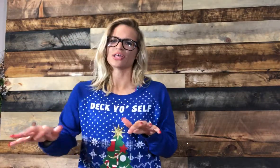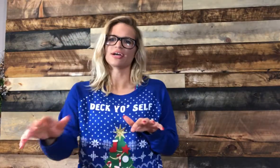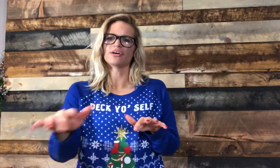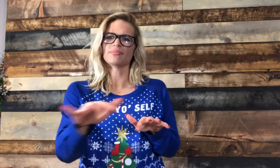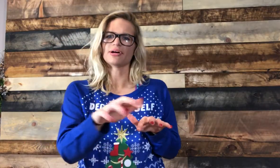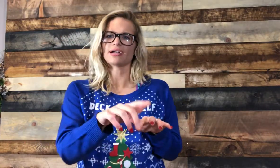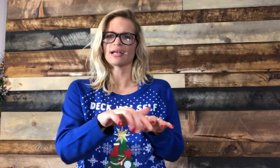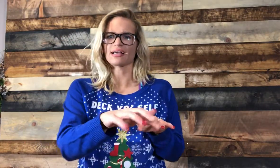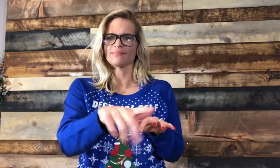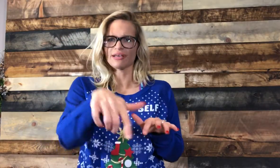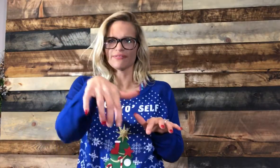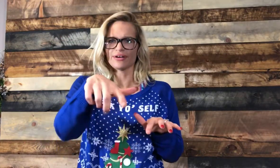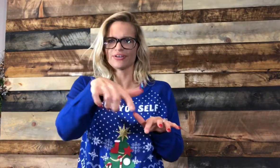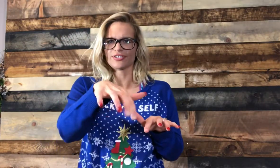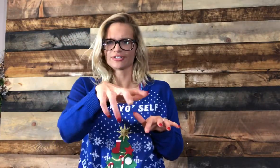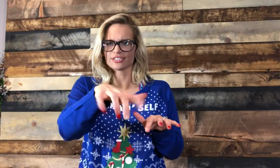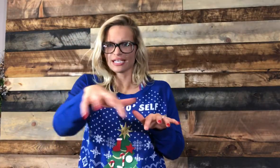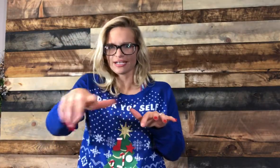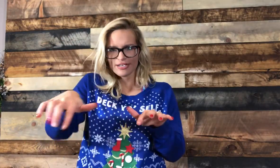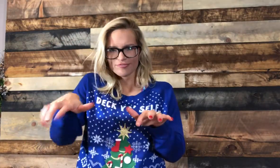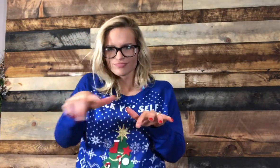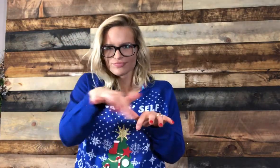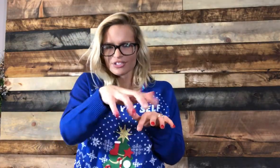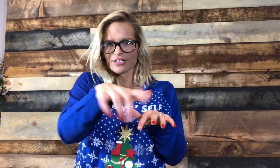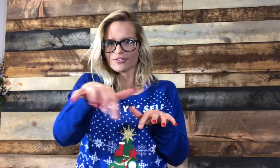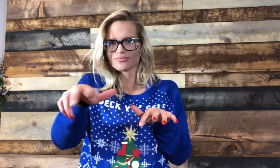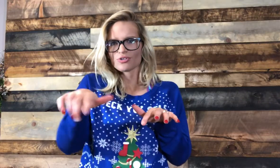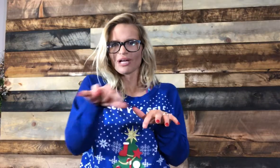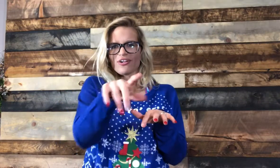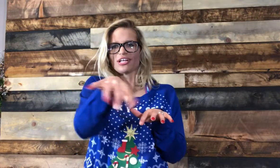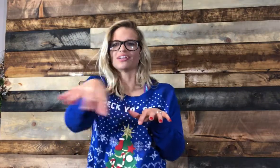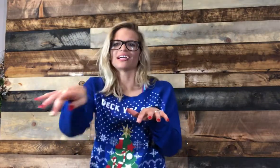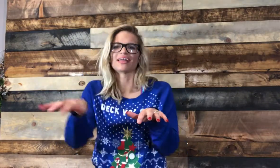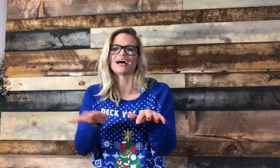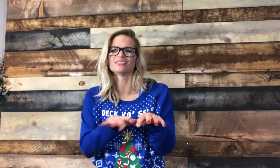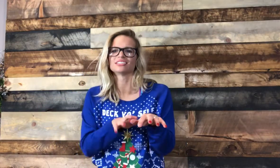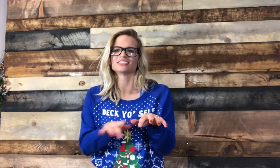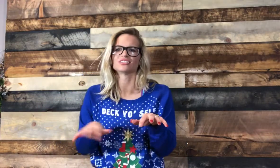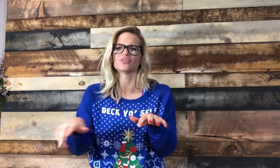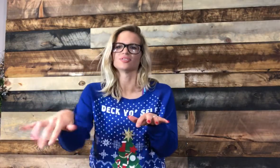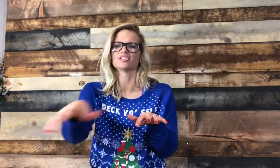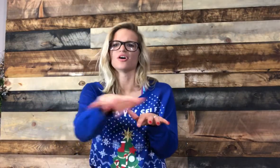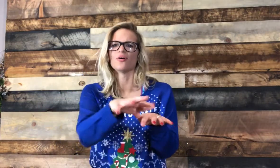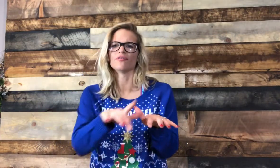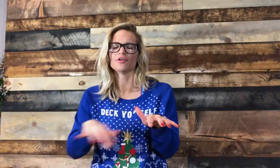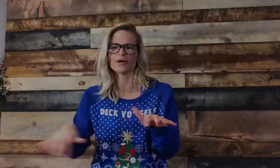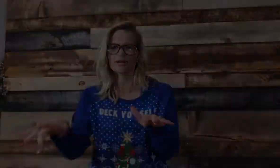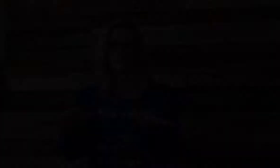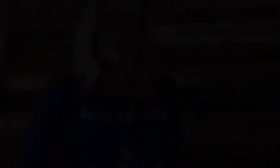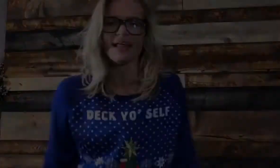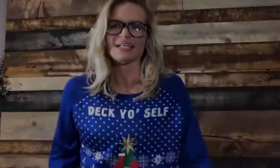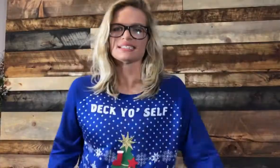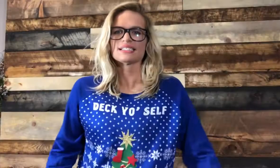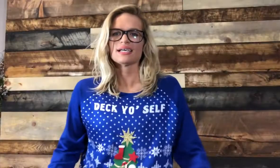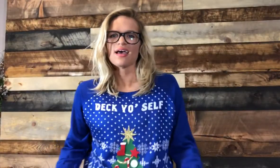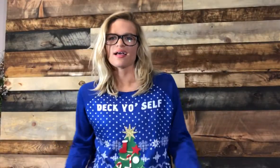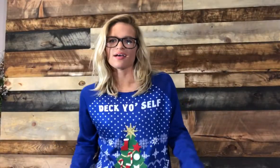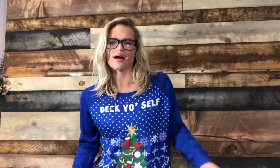the area part, I kept my fingers, like, little twinkling like that, just to show snow everywhere. And then it's gone